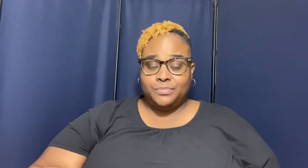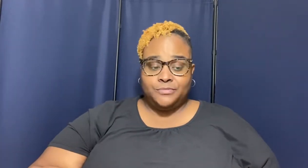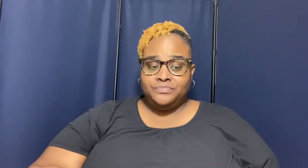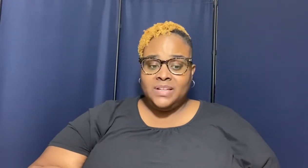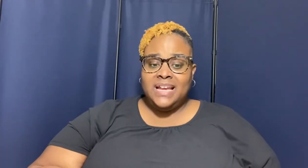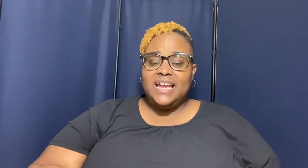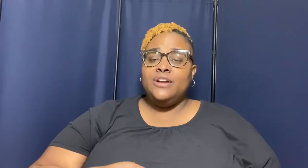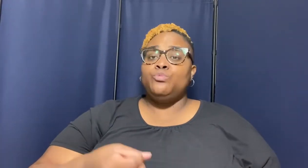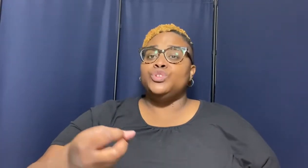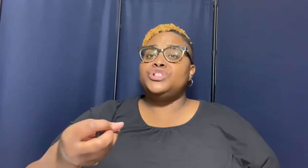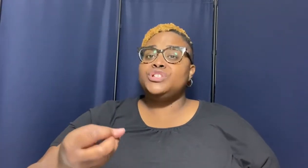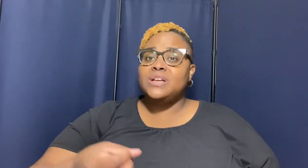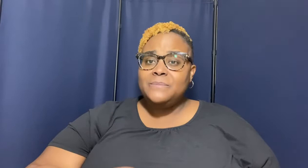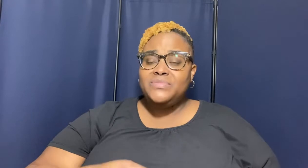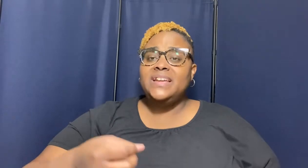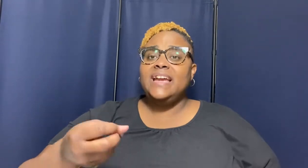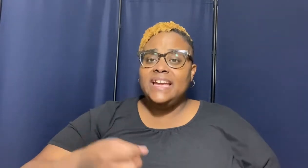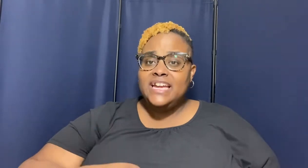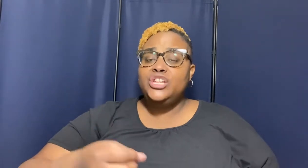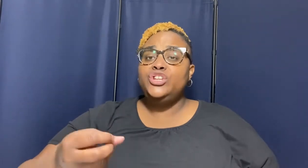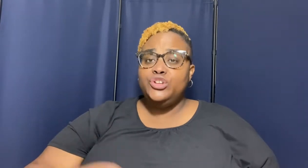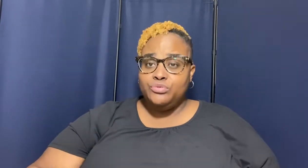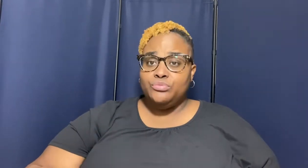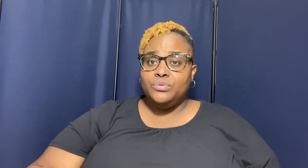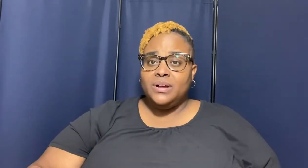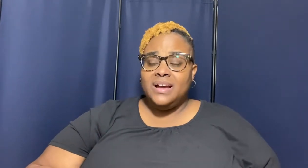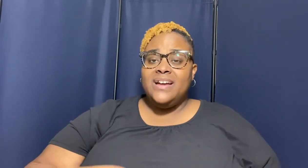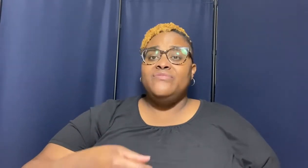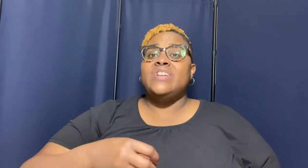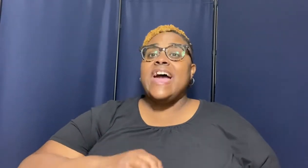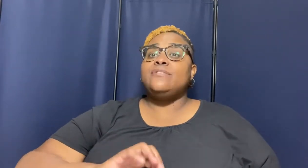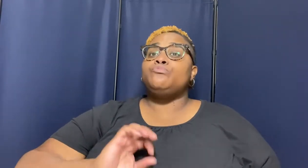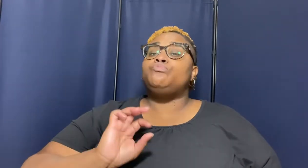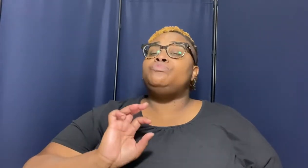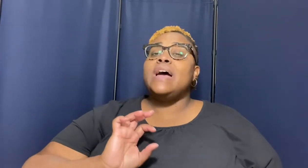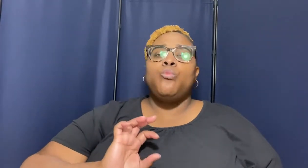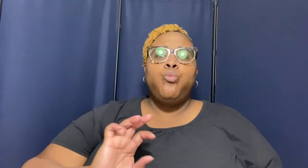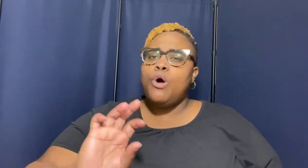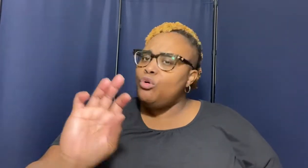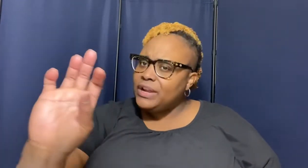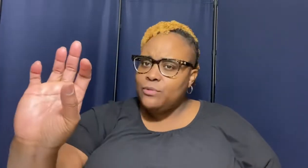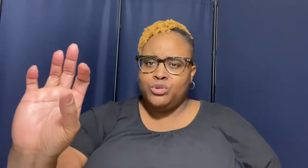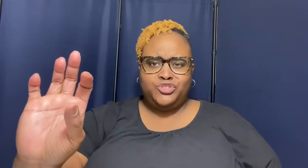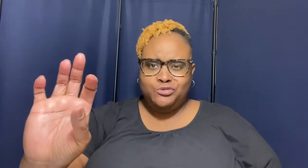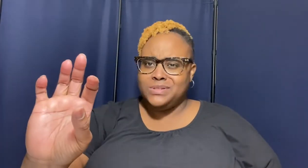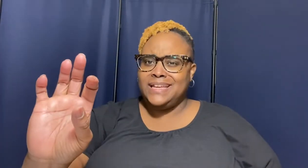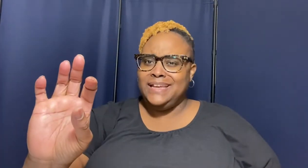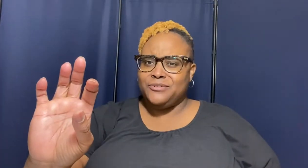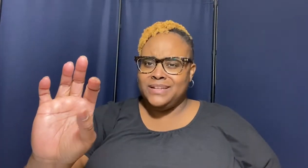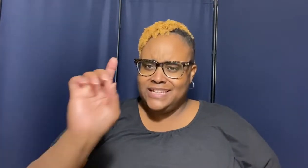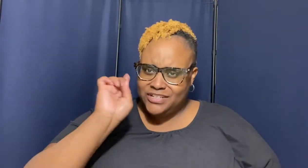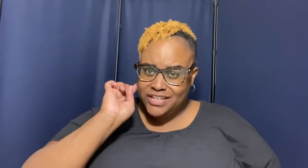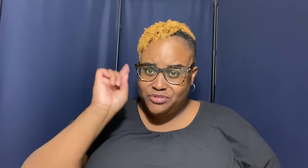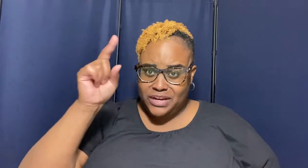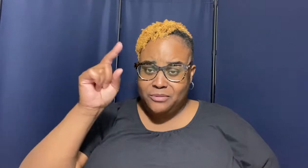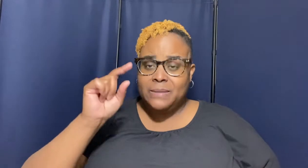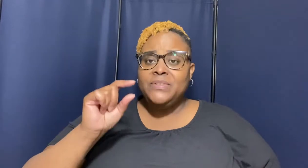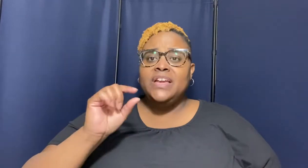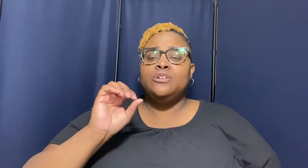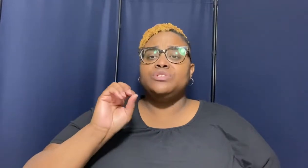it was something in you that that wanted what you was hearing did did you hear me it was